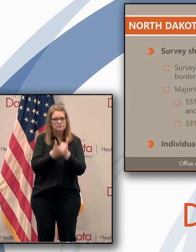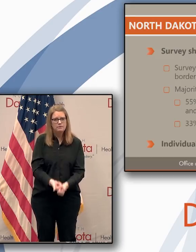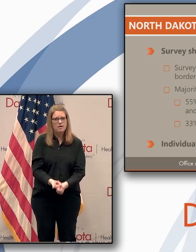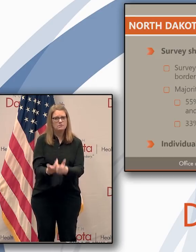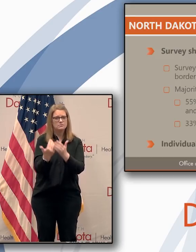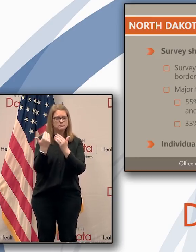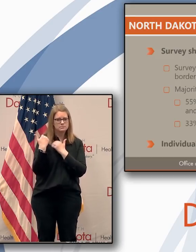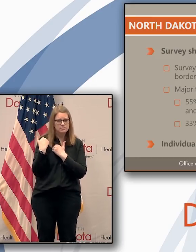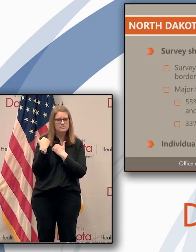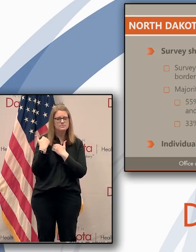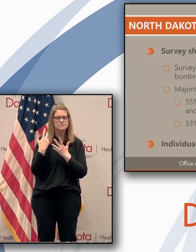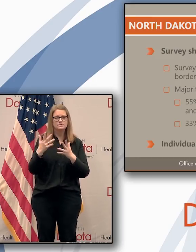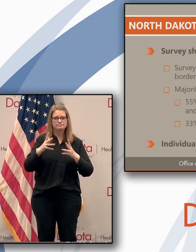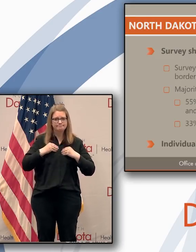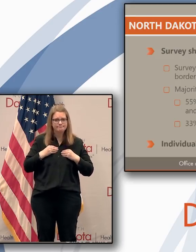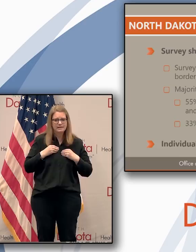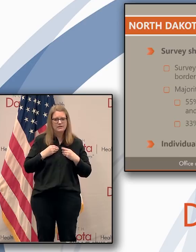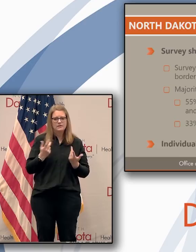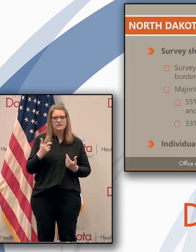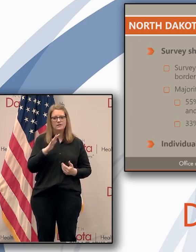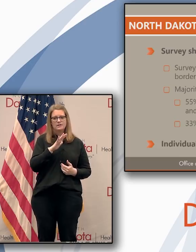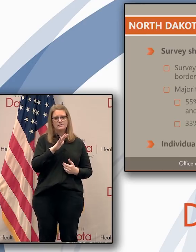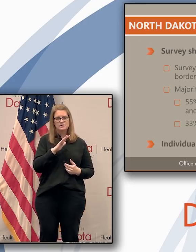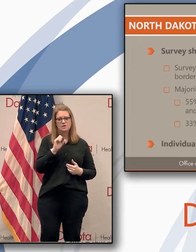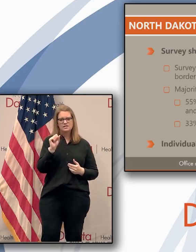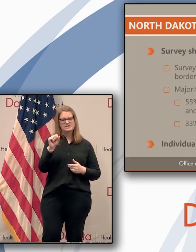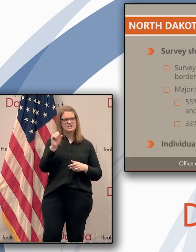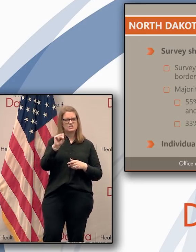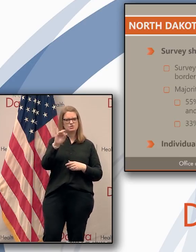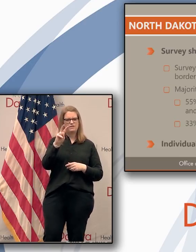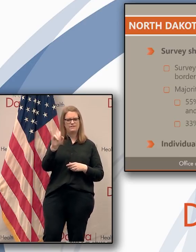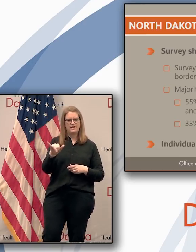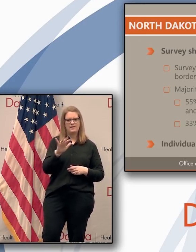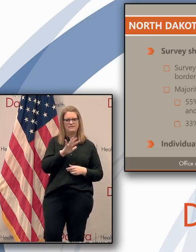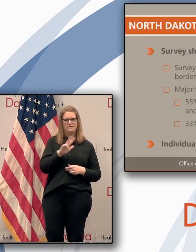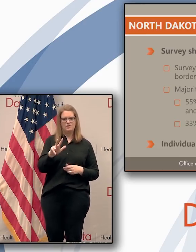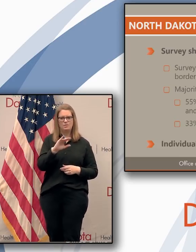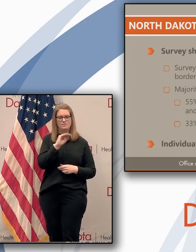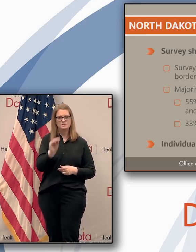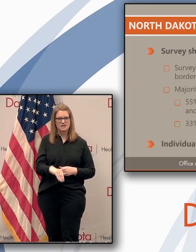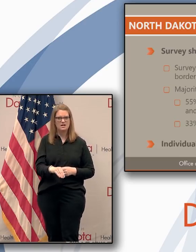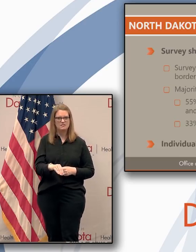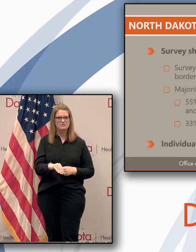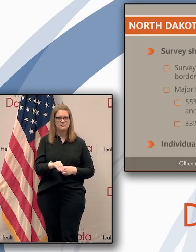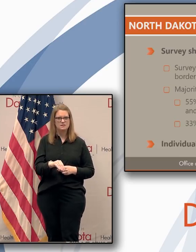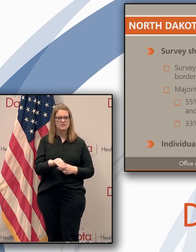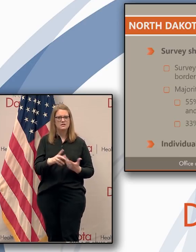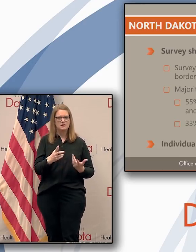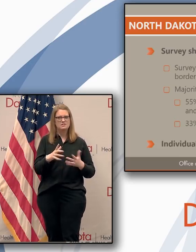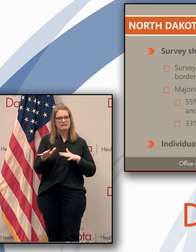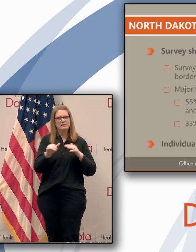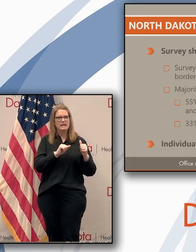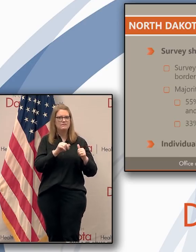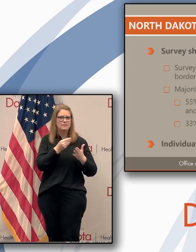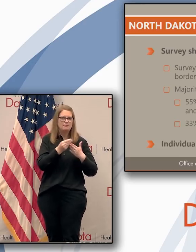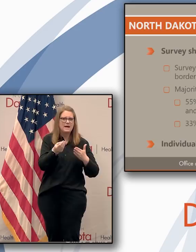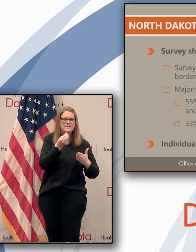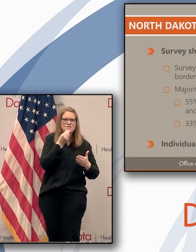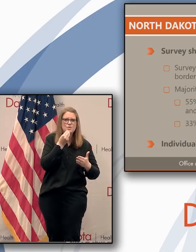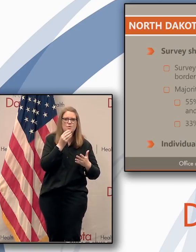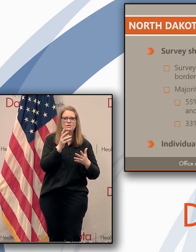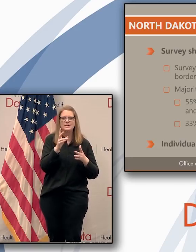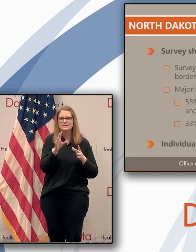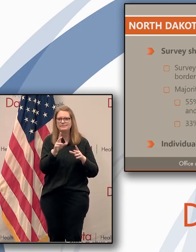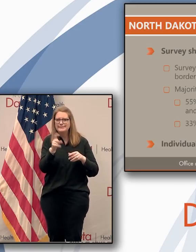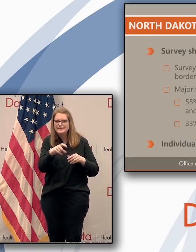Huge survey over 11,000 people, 53% of respondents, half the economy leaving only to buy food and other essential errands.